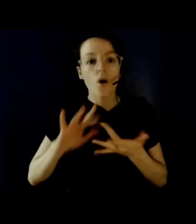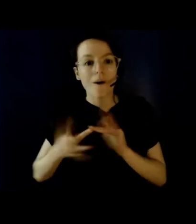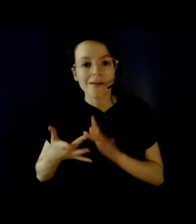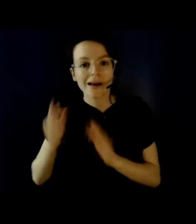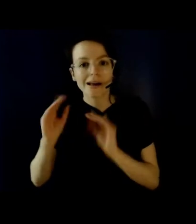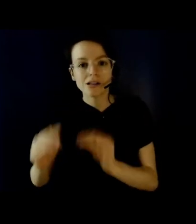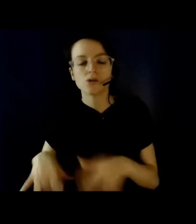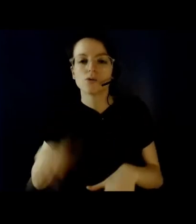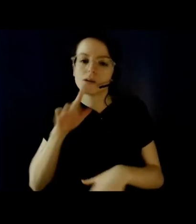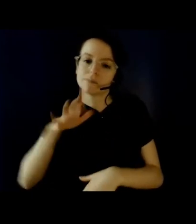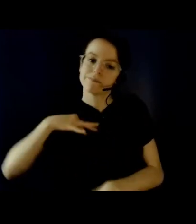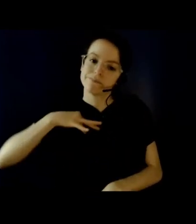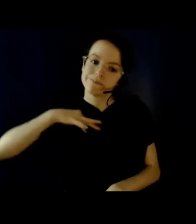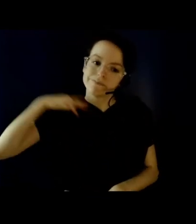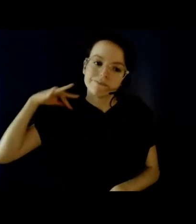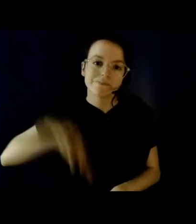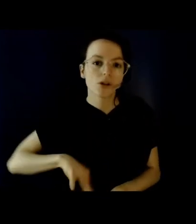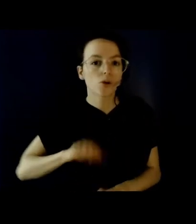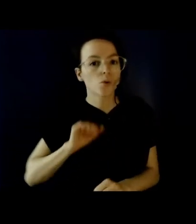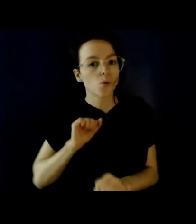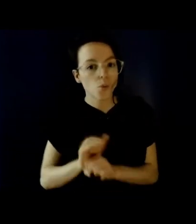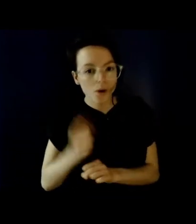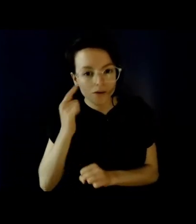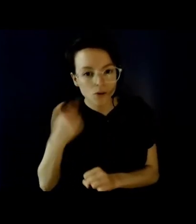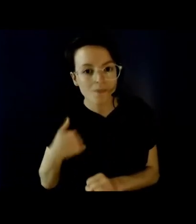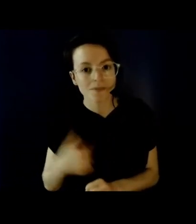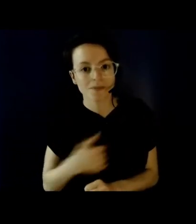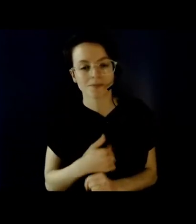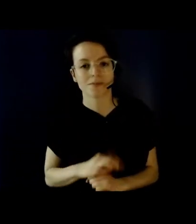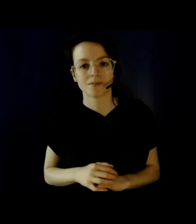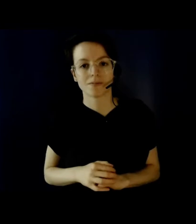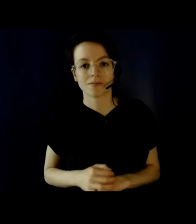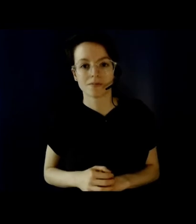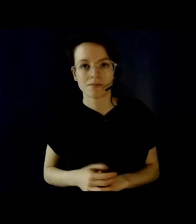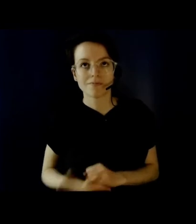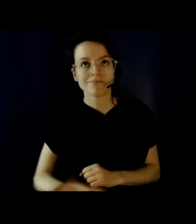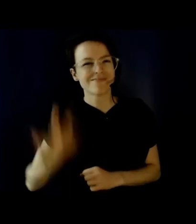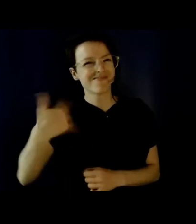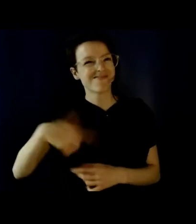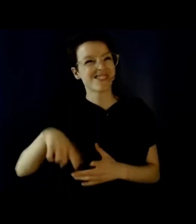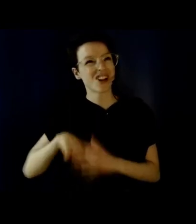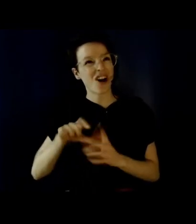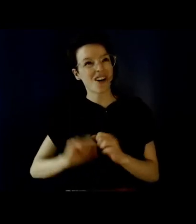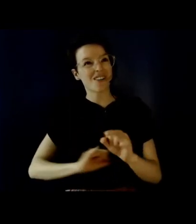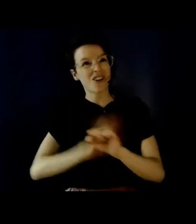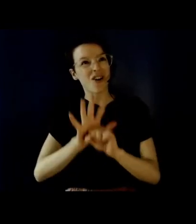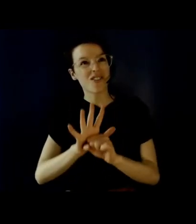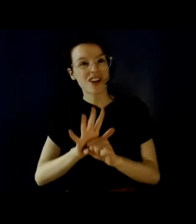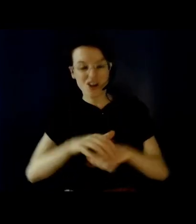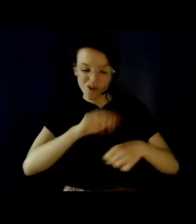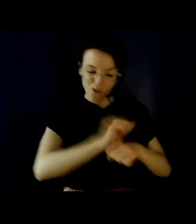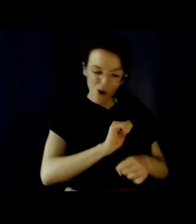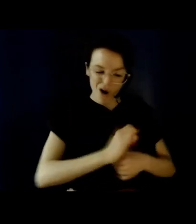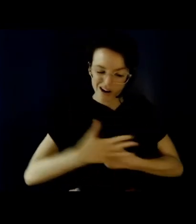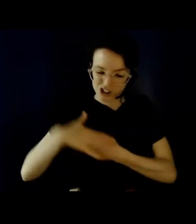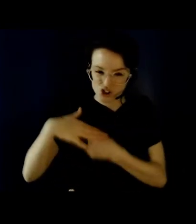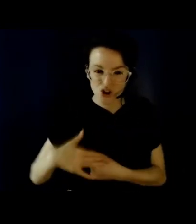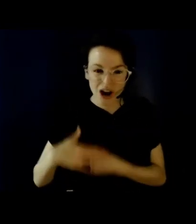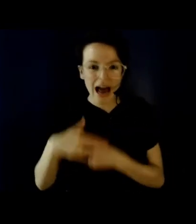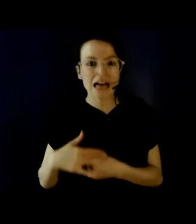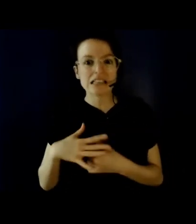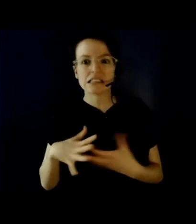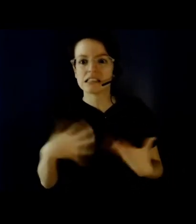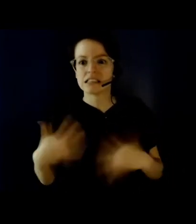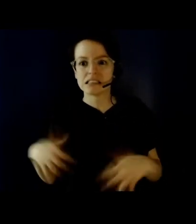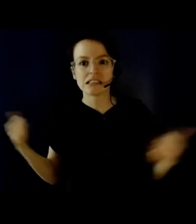and all of the stress and uncertainty that everyone is experiencing, and then multiply that many times over for chronically ill